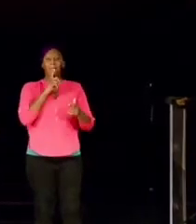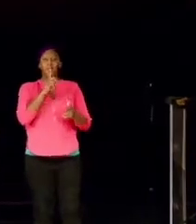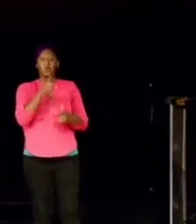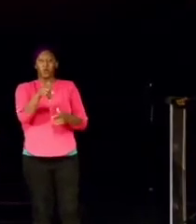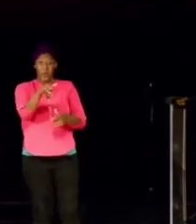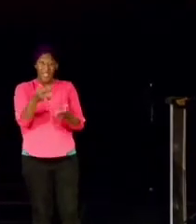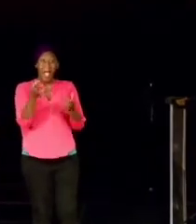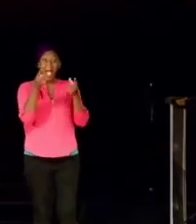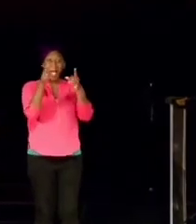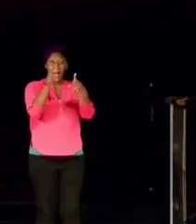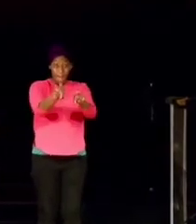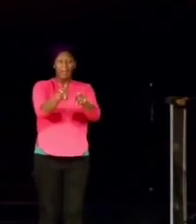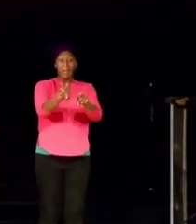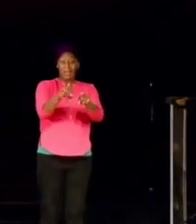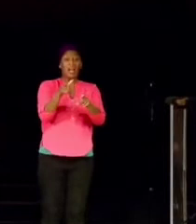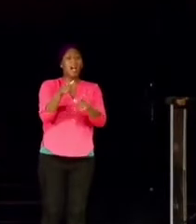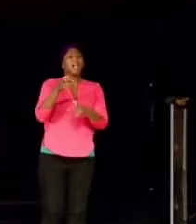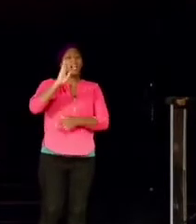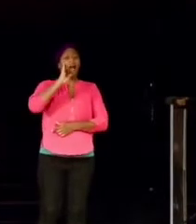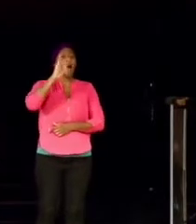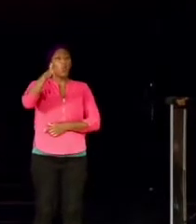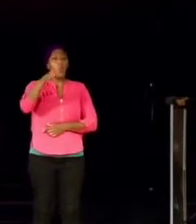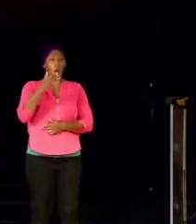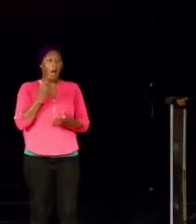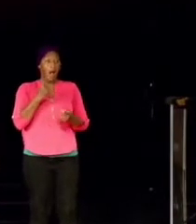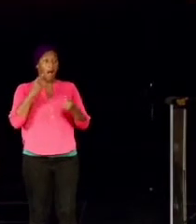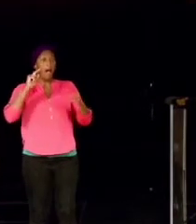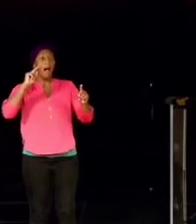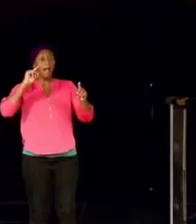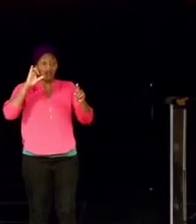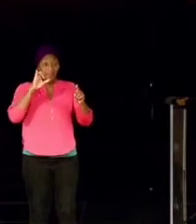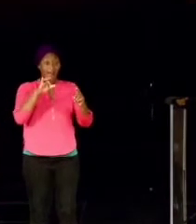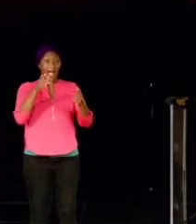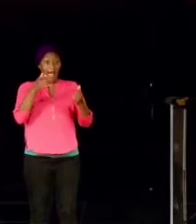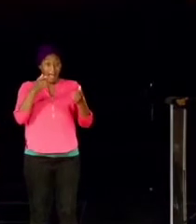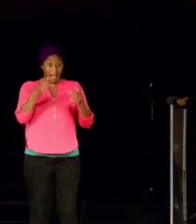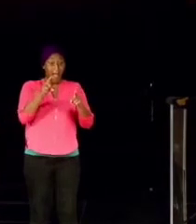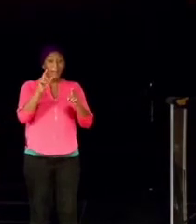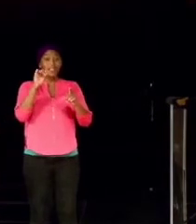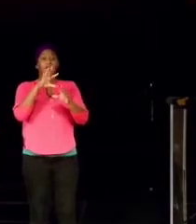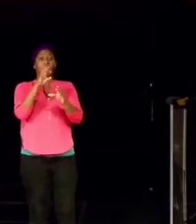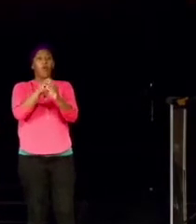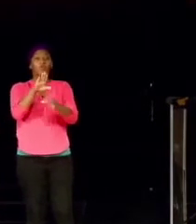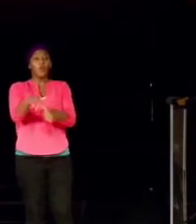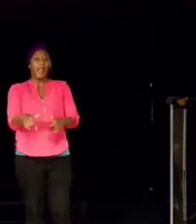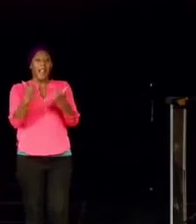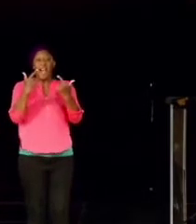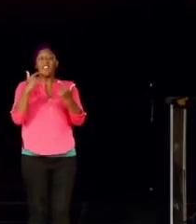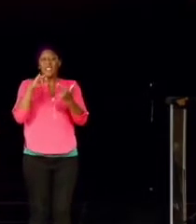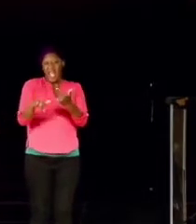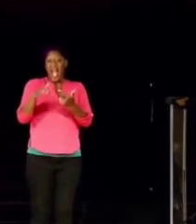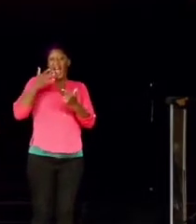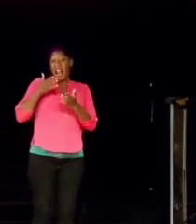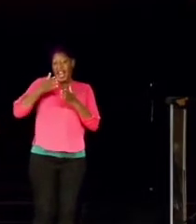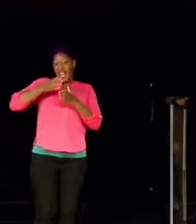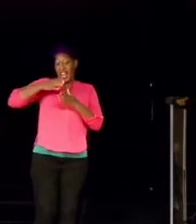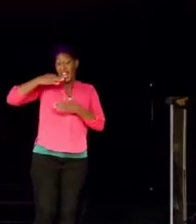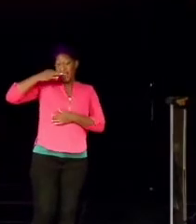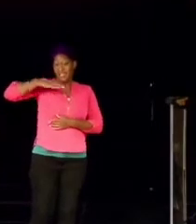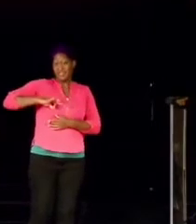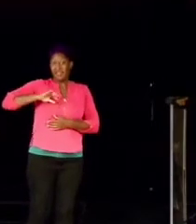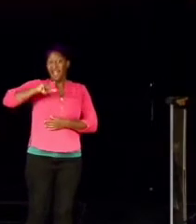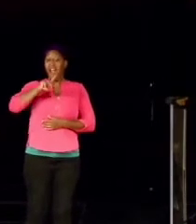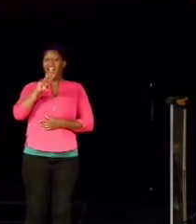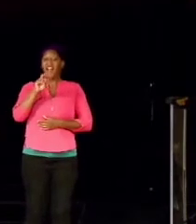God will do it in your life. The leverage of set time is no matter what happens in your life. The Lord says,